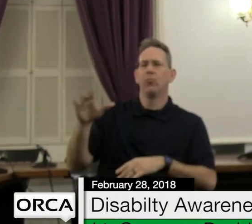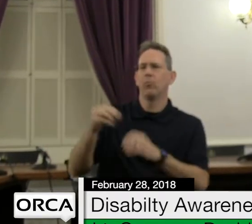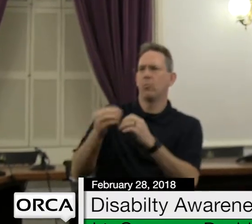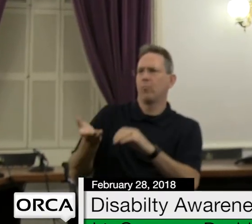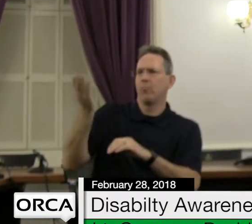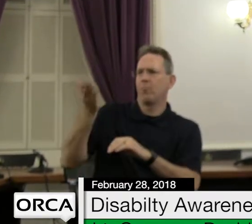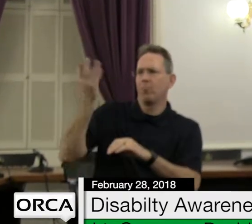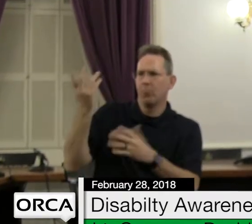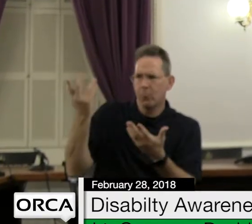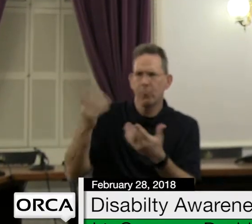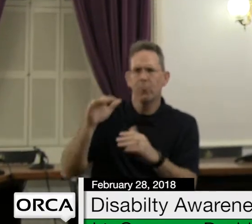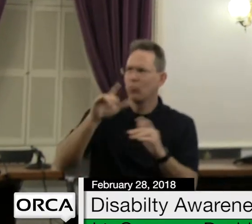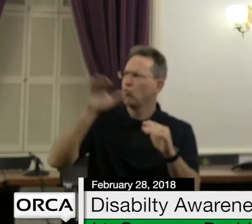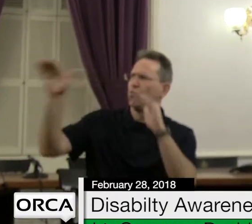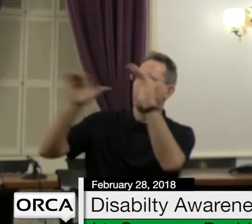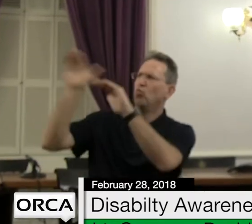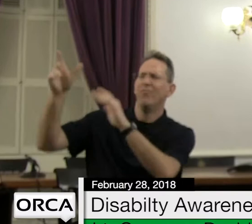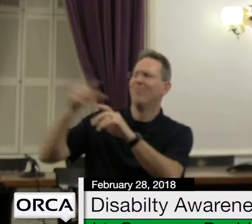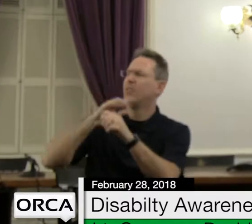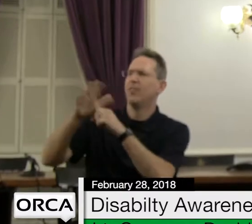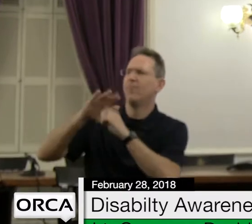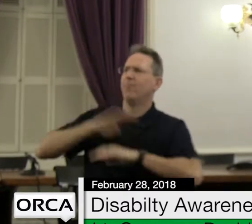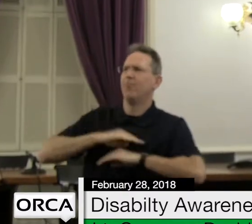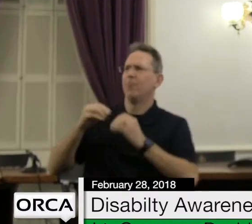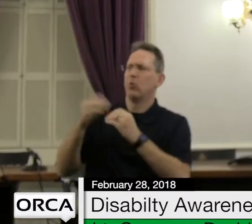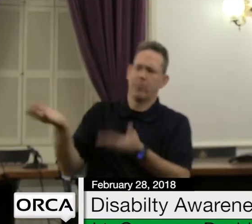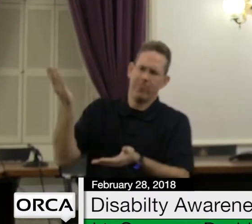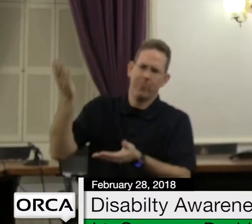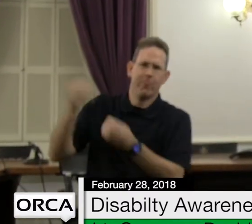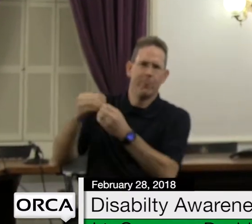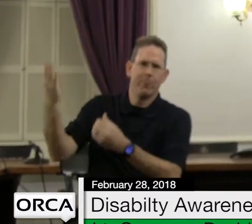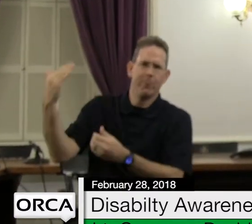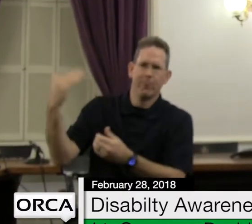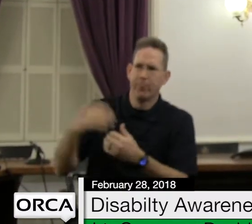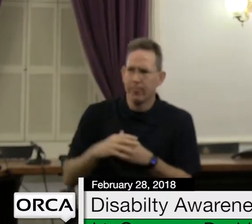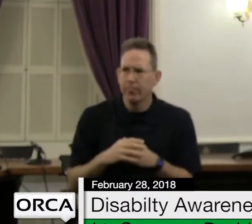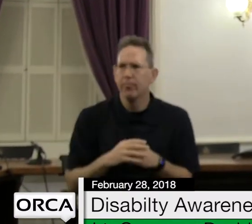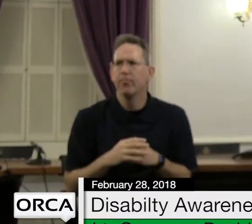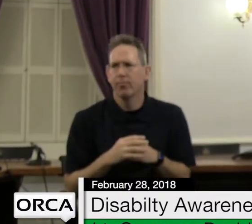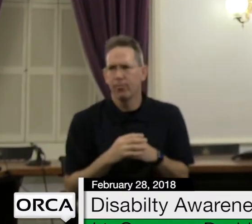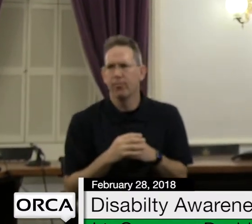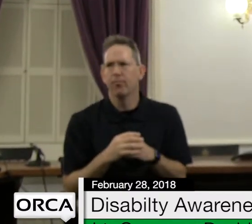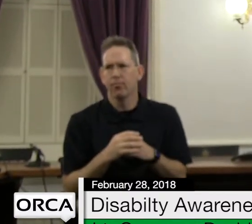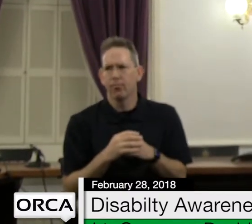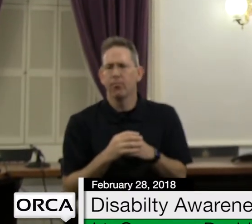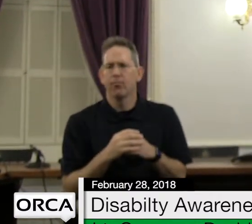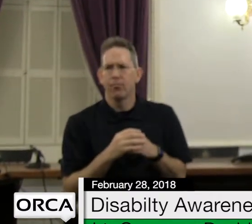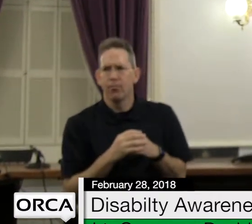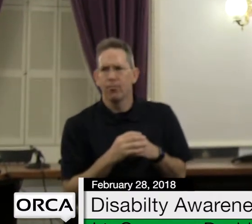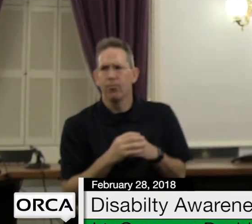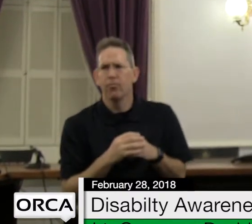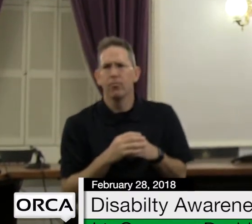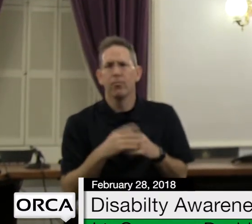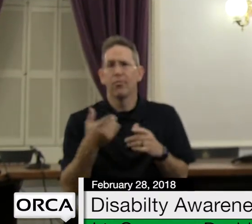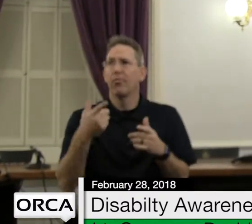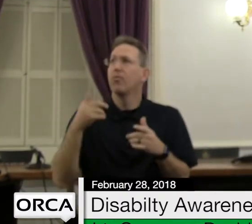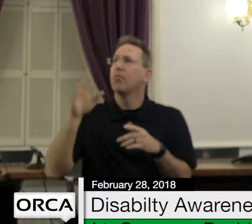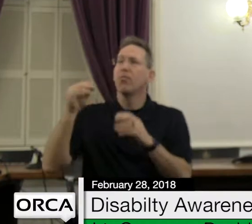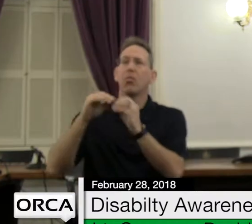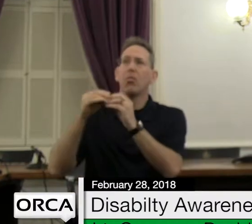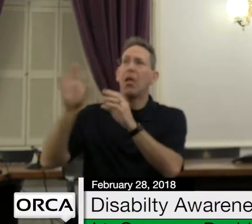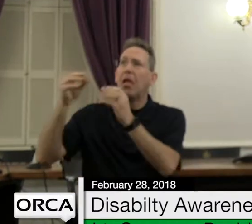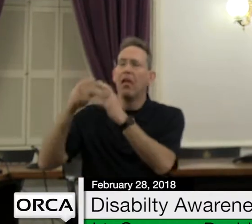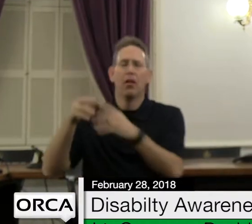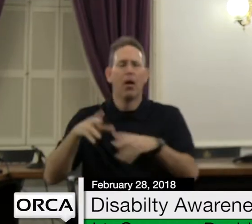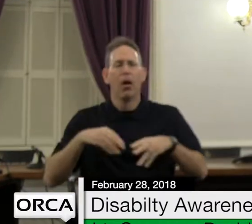those of us who are allies speak up for these issues. But it's also important,